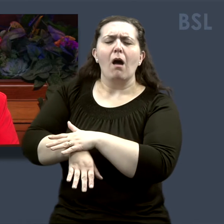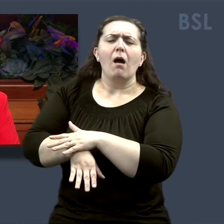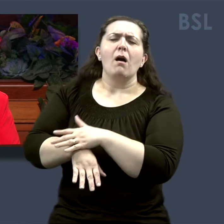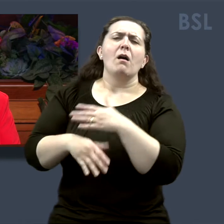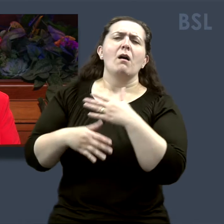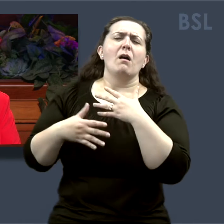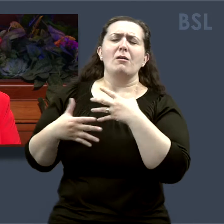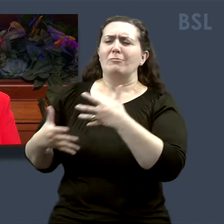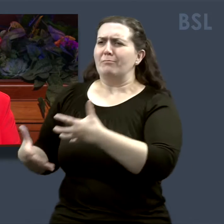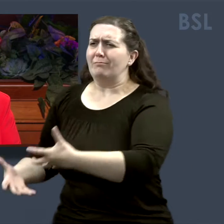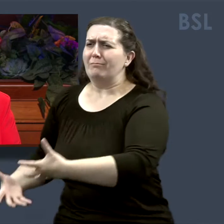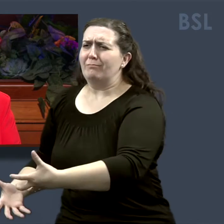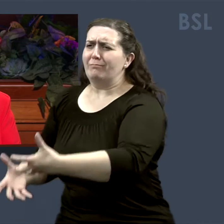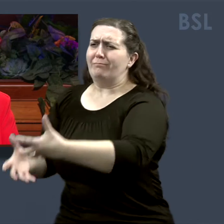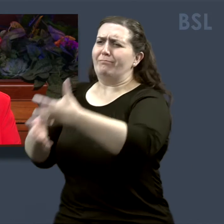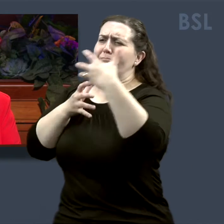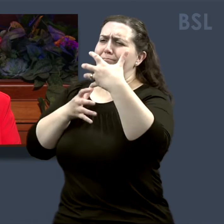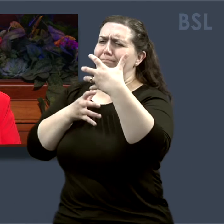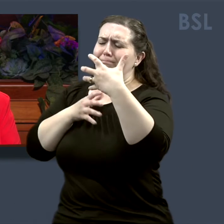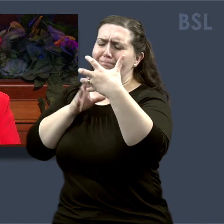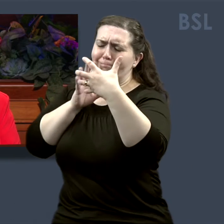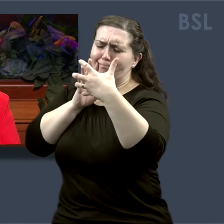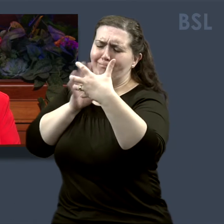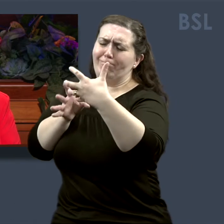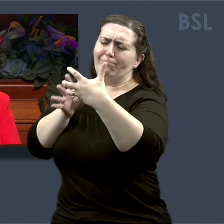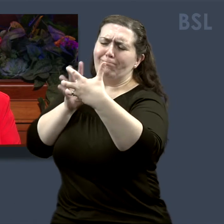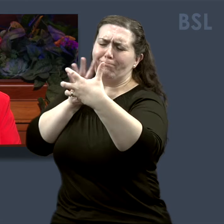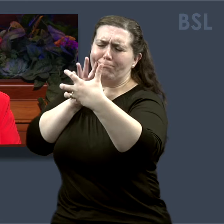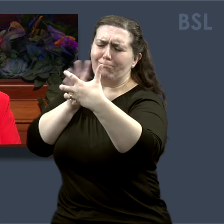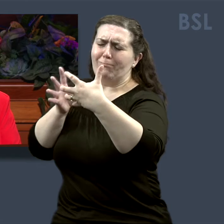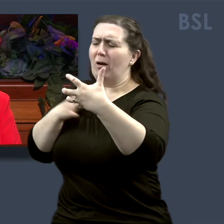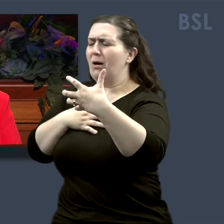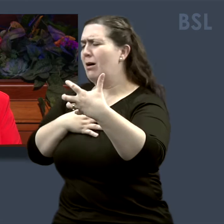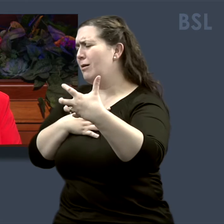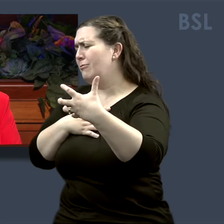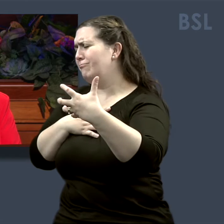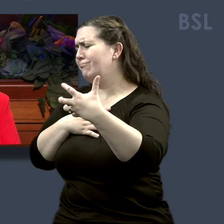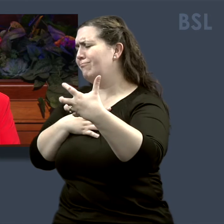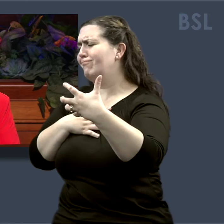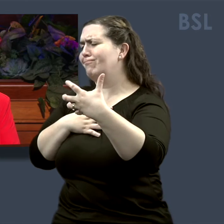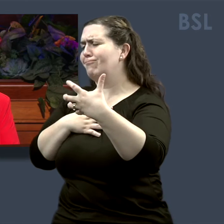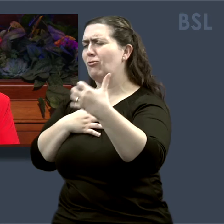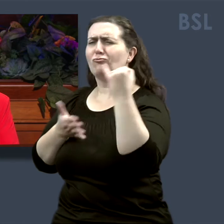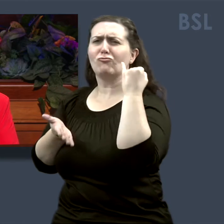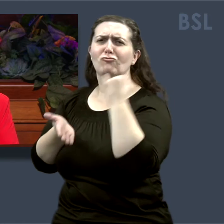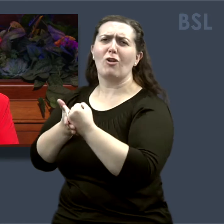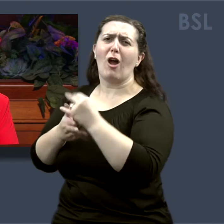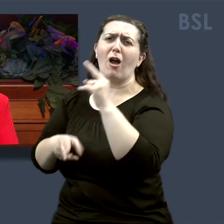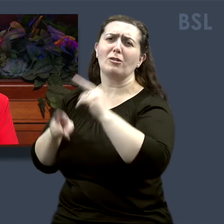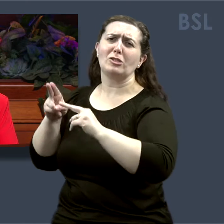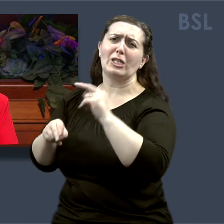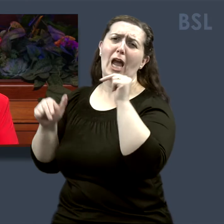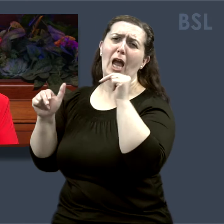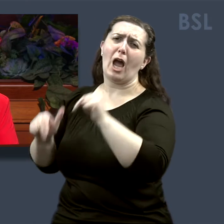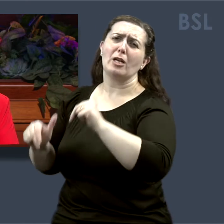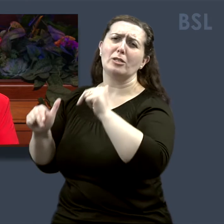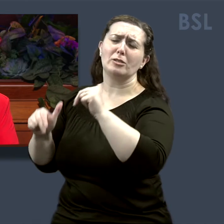Jack took Cassie into his arms and began to cry. His shame at how he had misjudged and treated her was